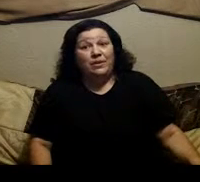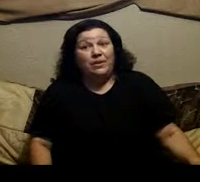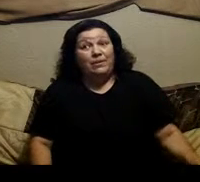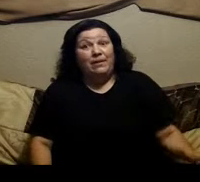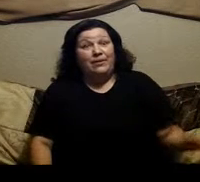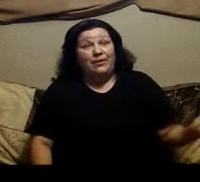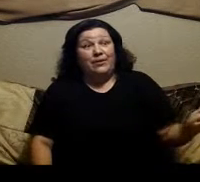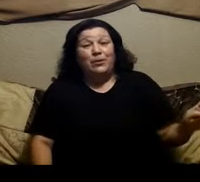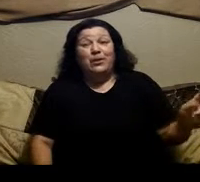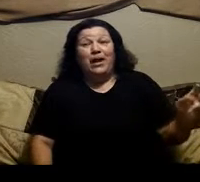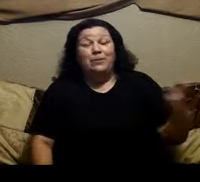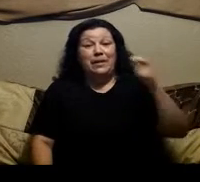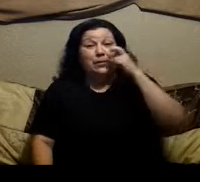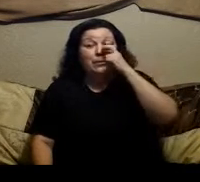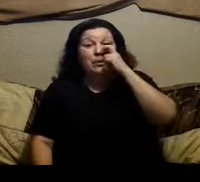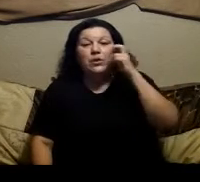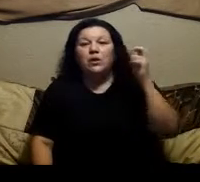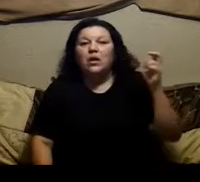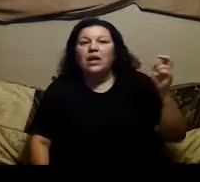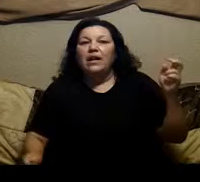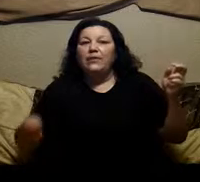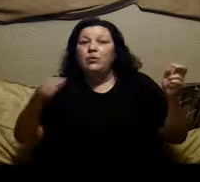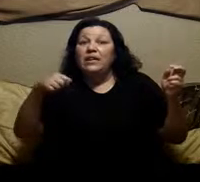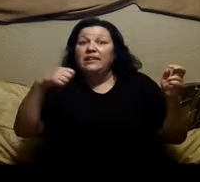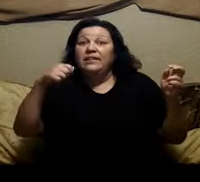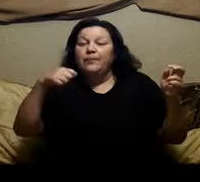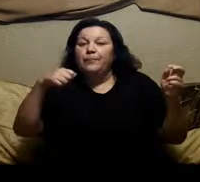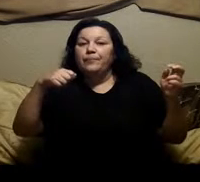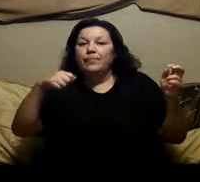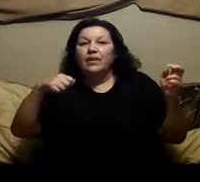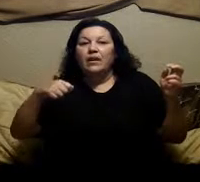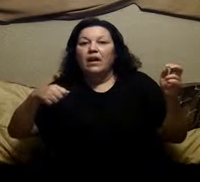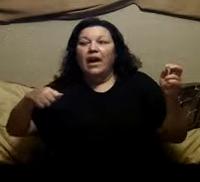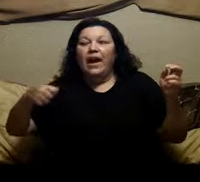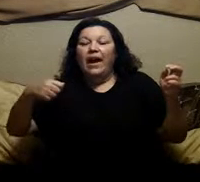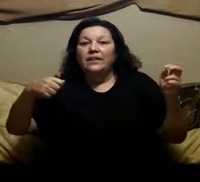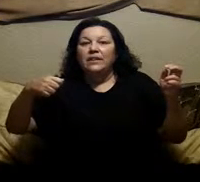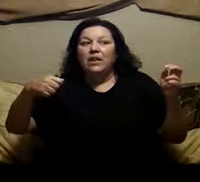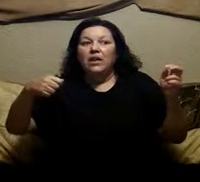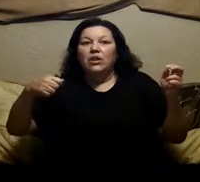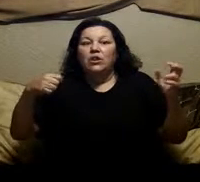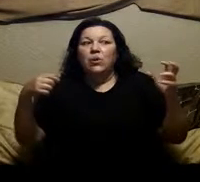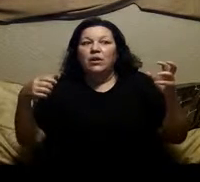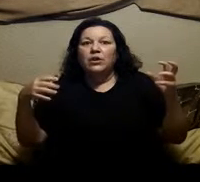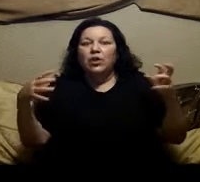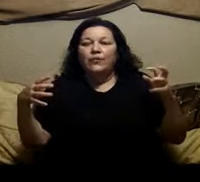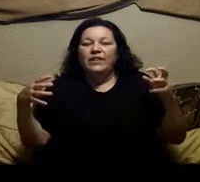wonder your bowel's irritable i would be irritable too you know if you eat and you're nervous